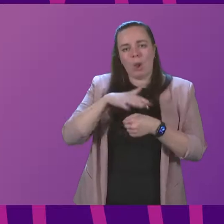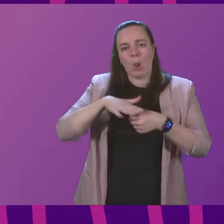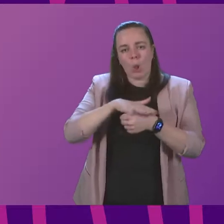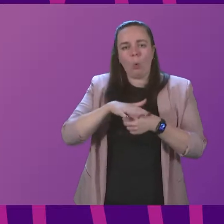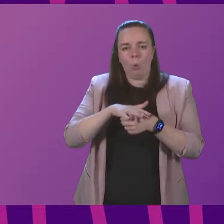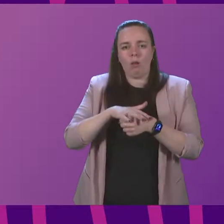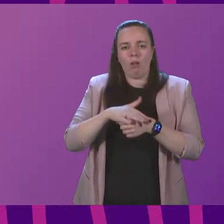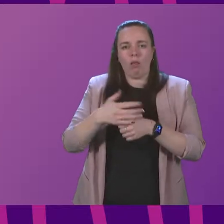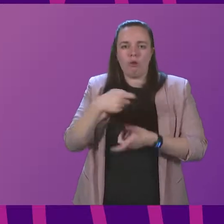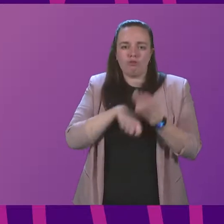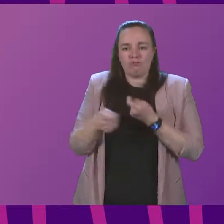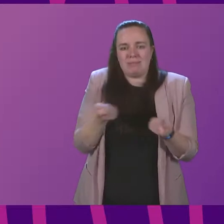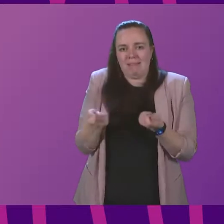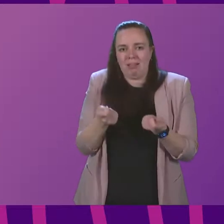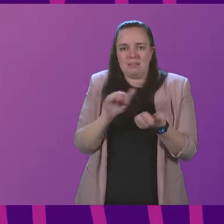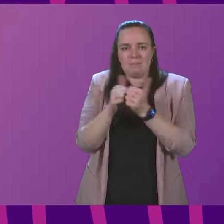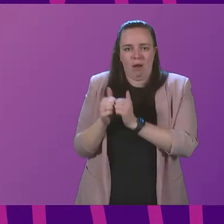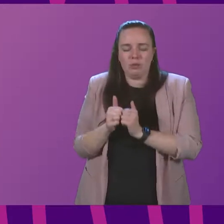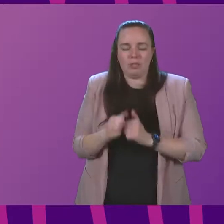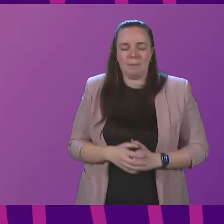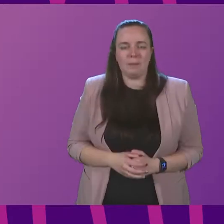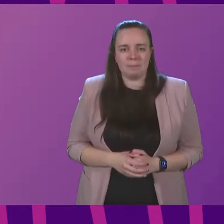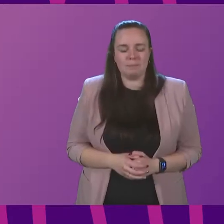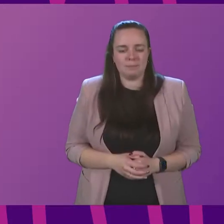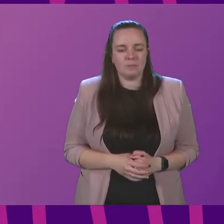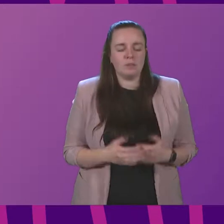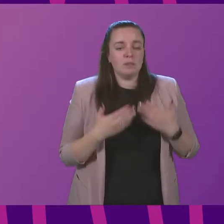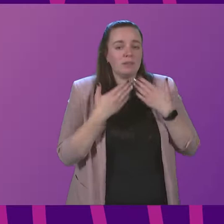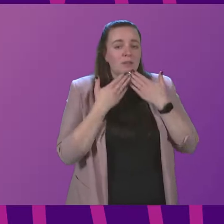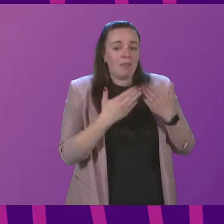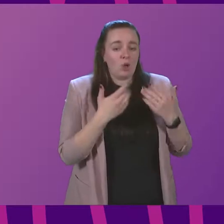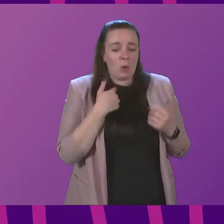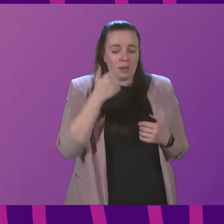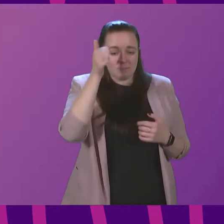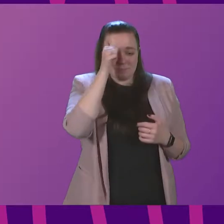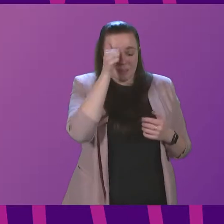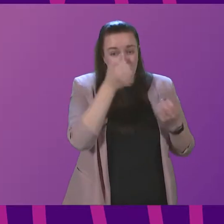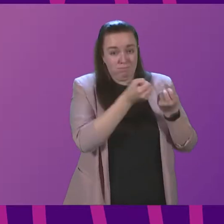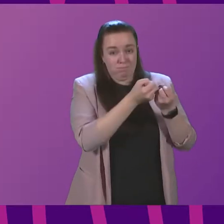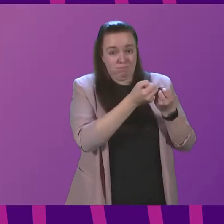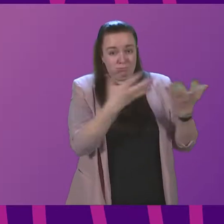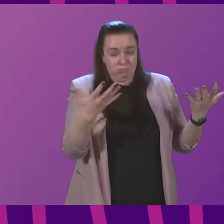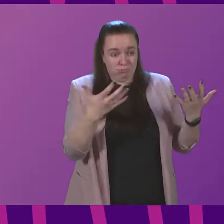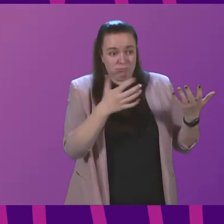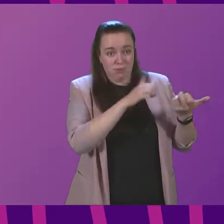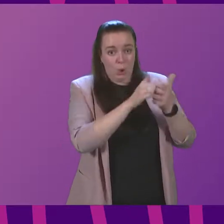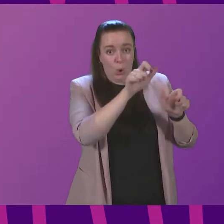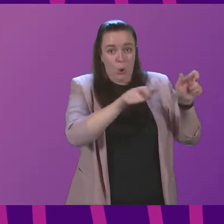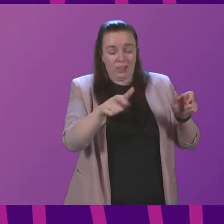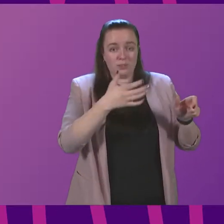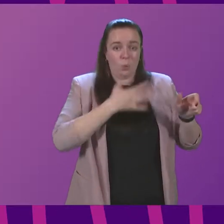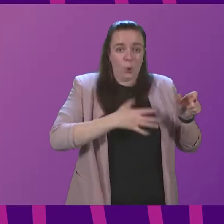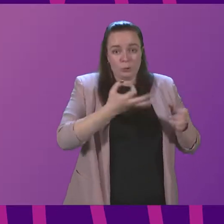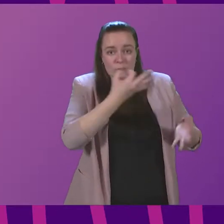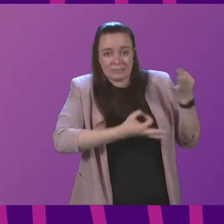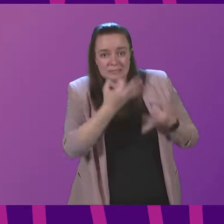partnership to secure that. Thank you. I am conscious there are an understandably large number of colleagues who want to get